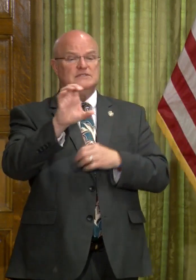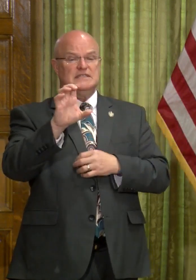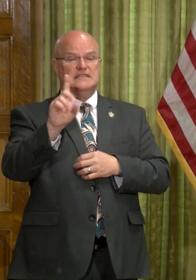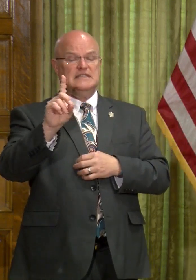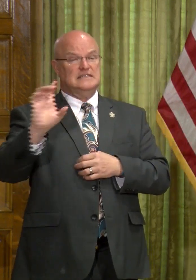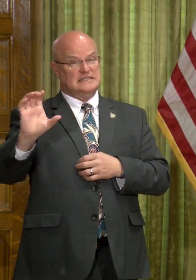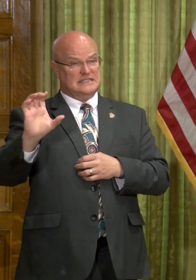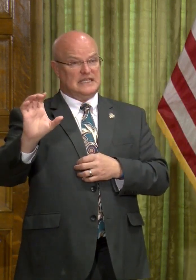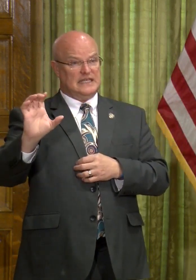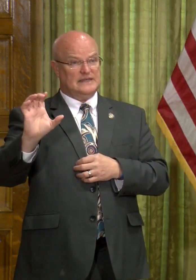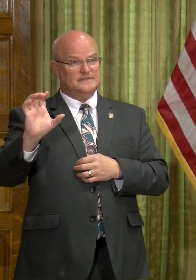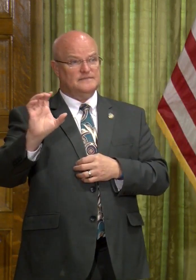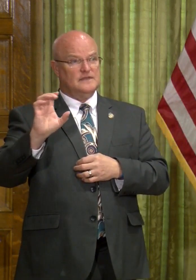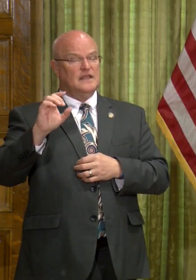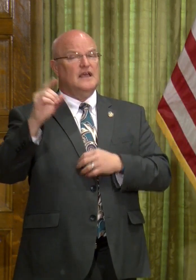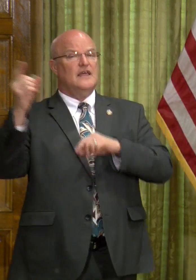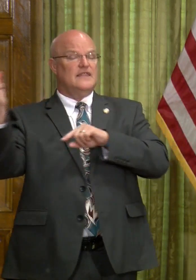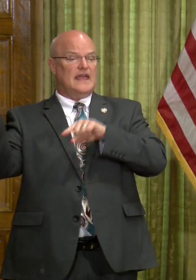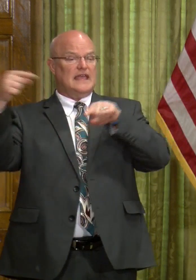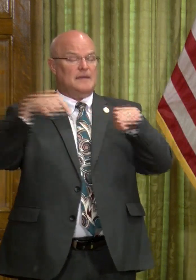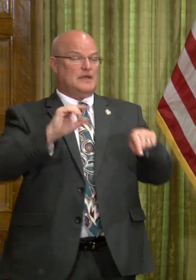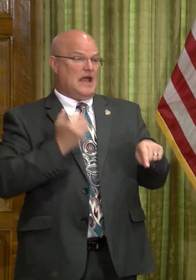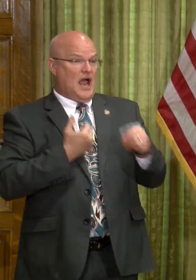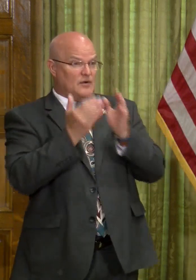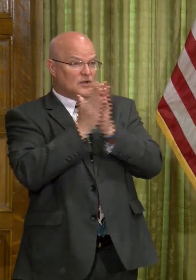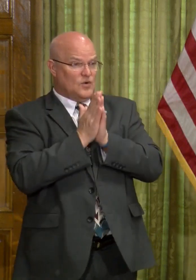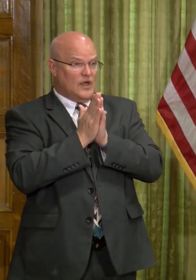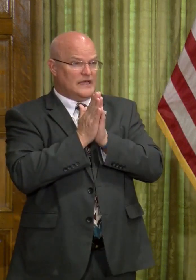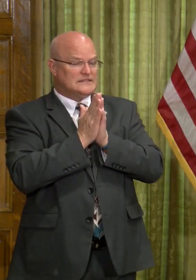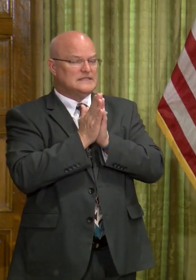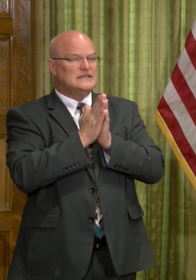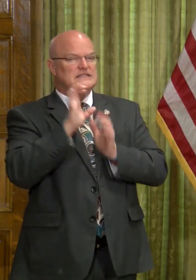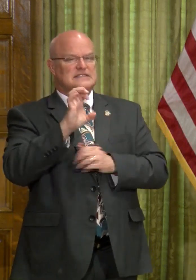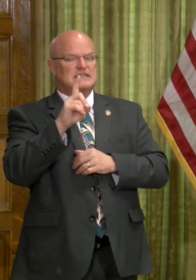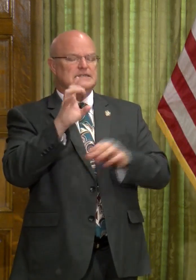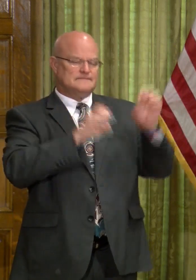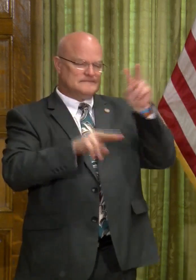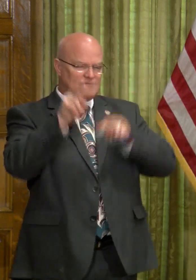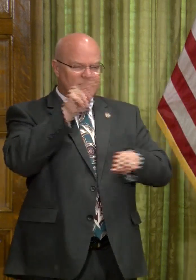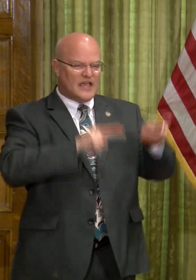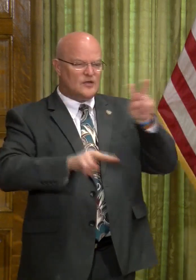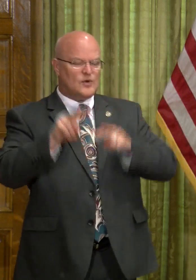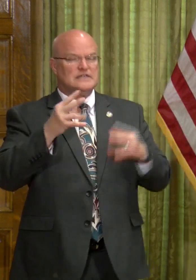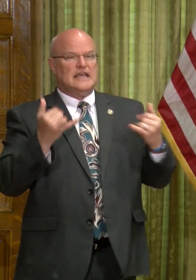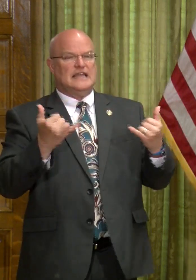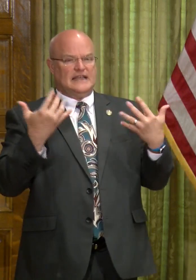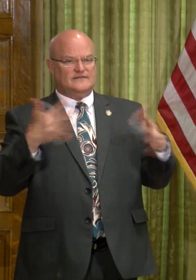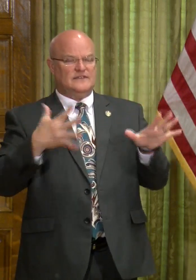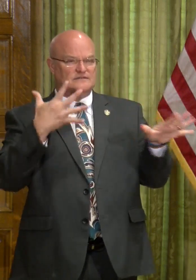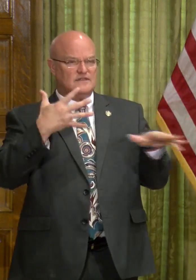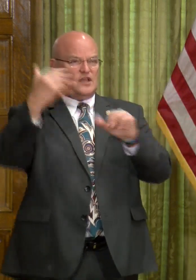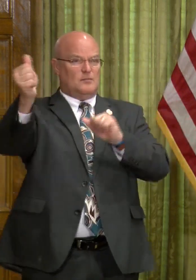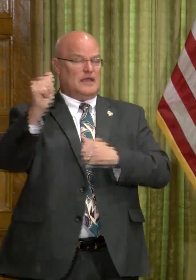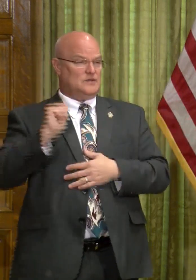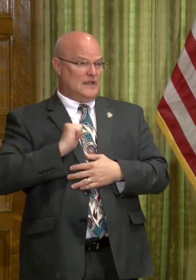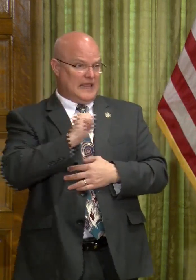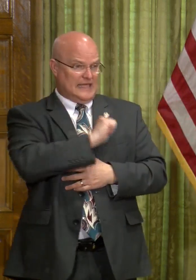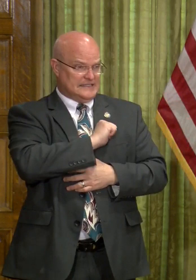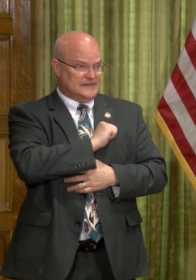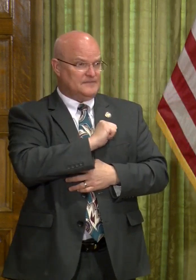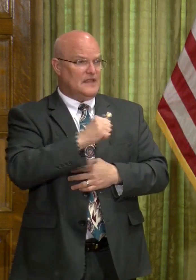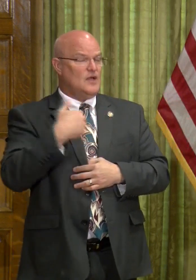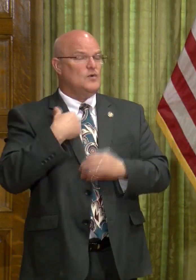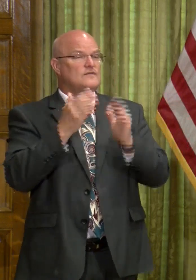CDC, they came in and I requested an evaluation of that. my understanding they've gone back to Atlanta, uh,